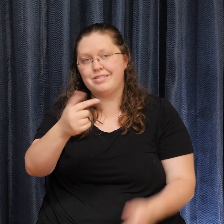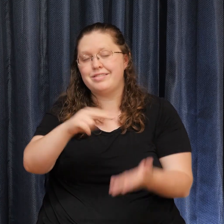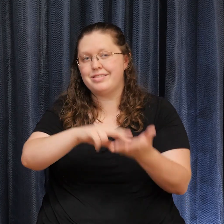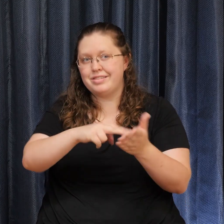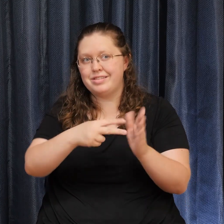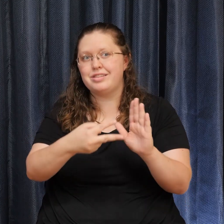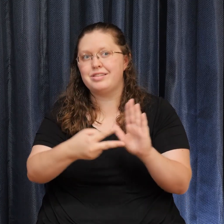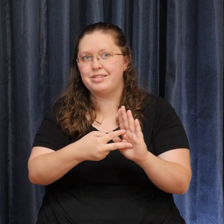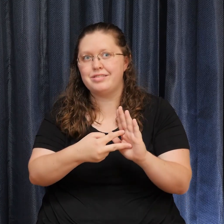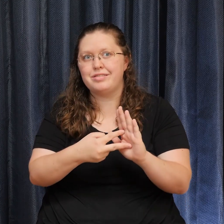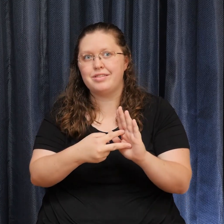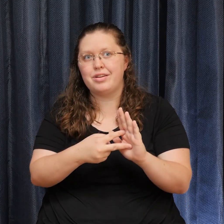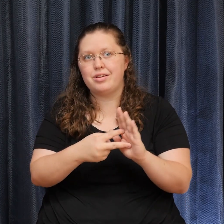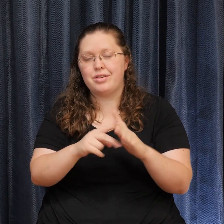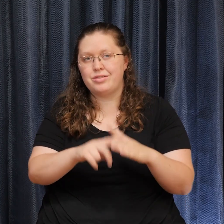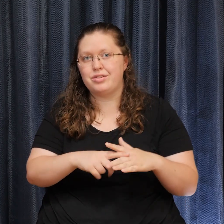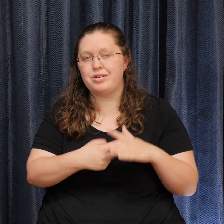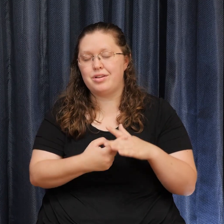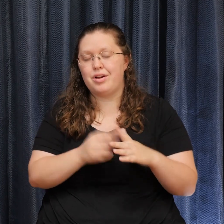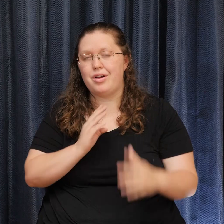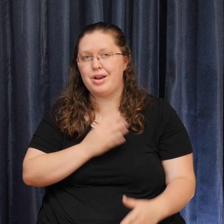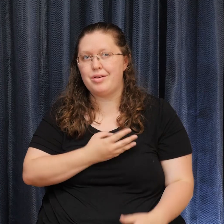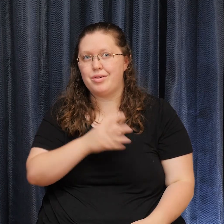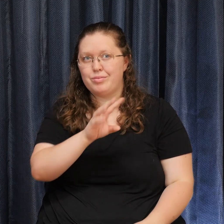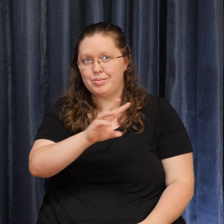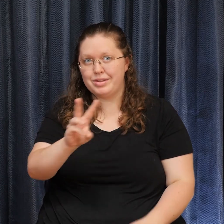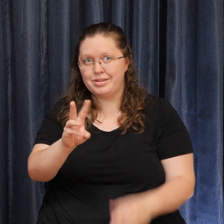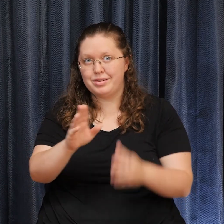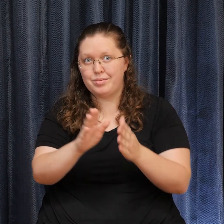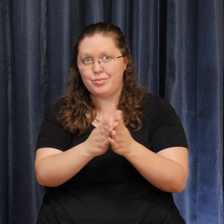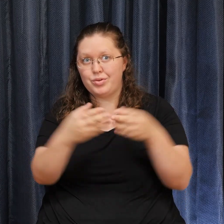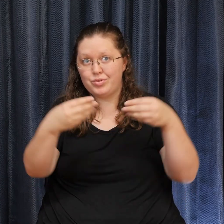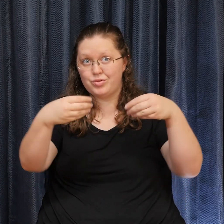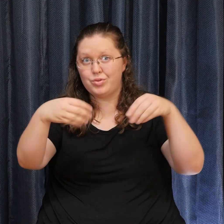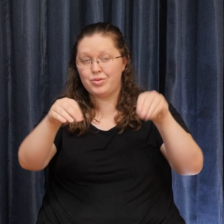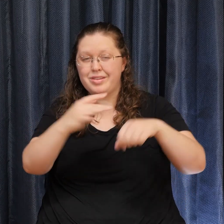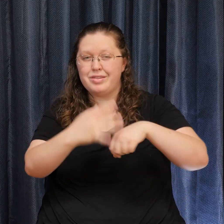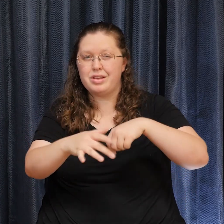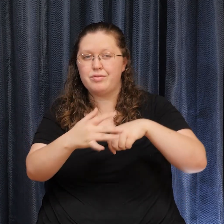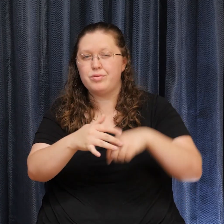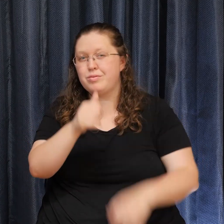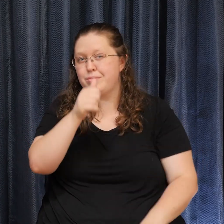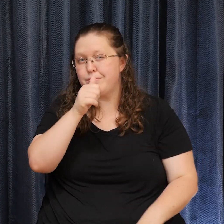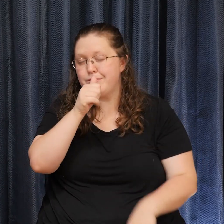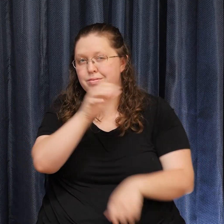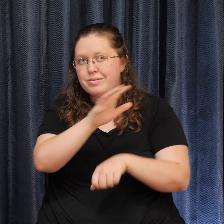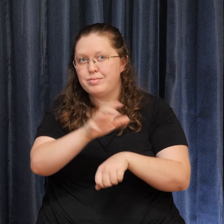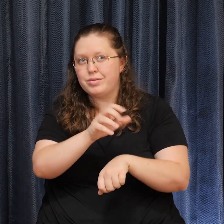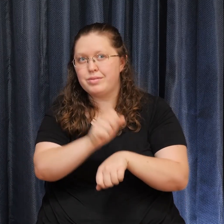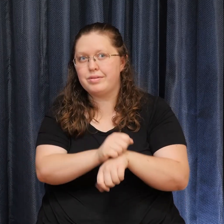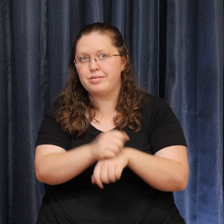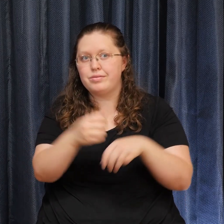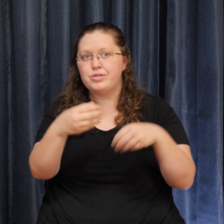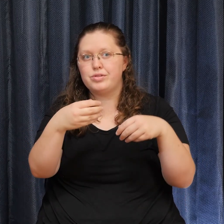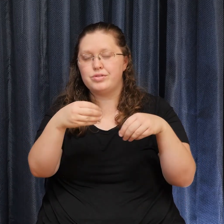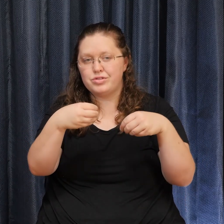open by private appointment for shopping in person. During your appointment, we ask that you wear a mask and use hand